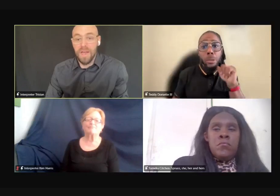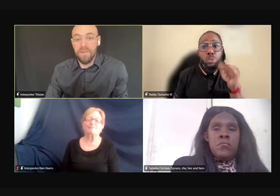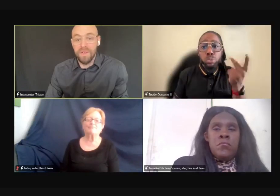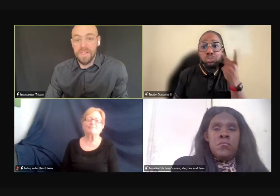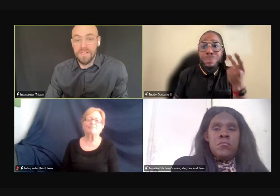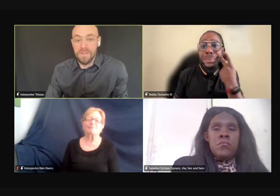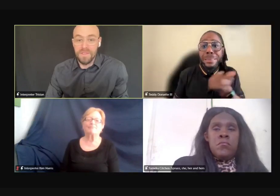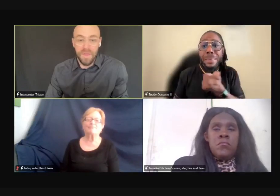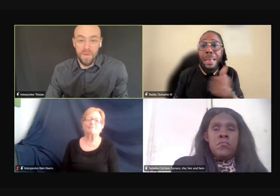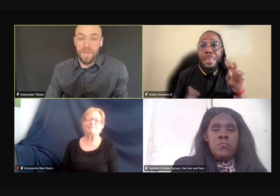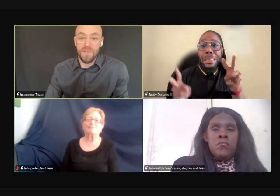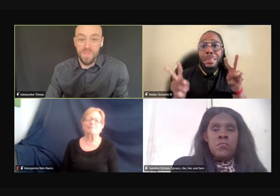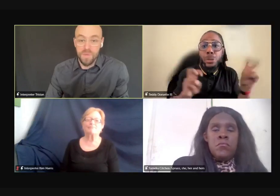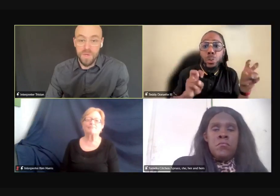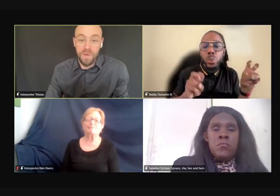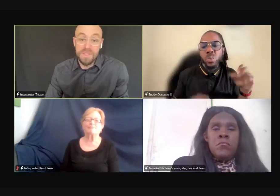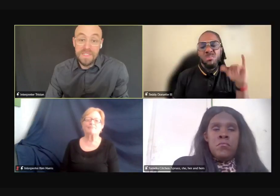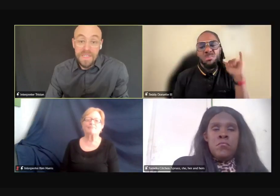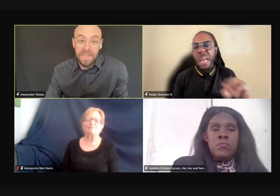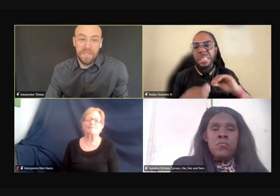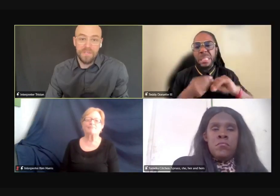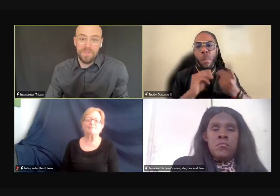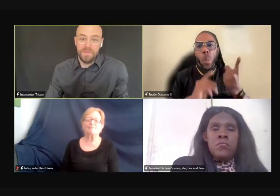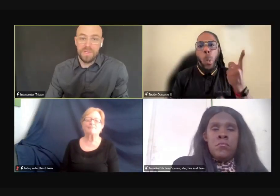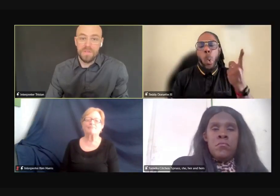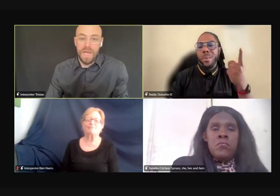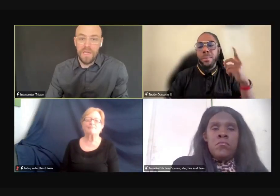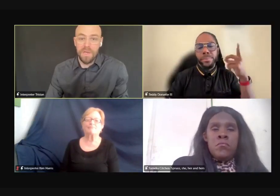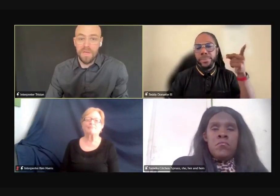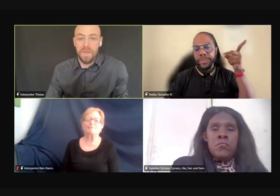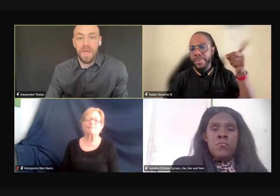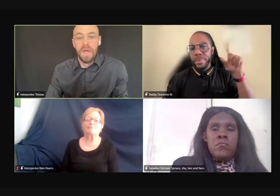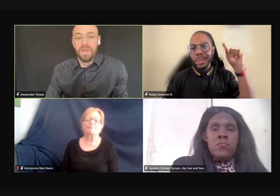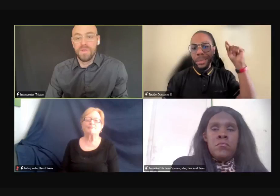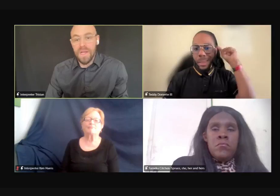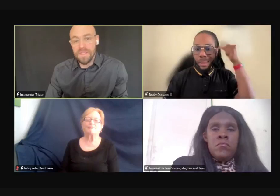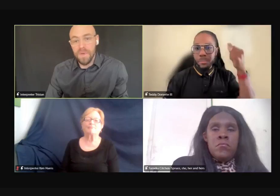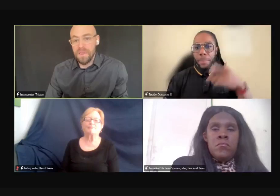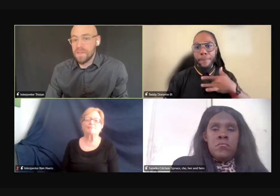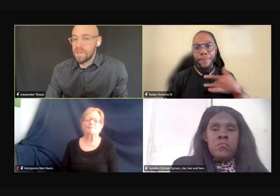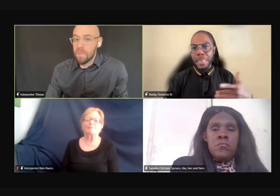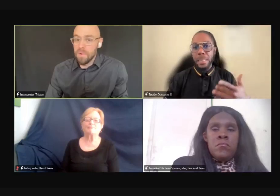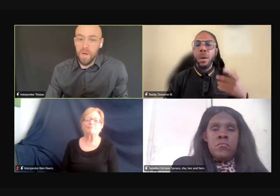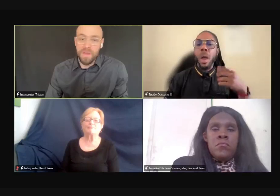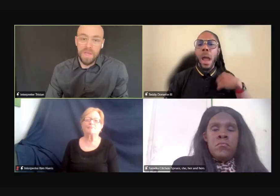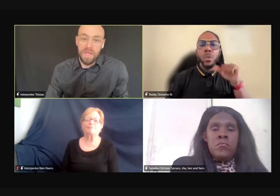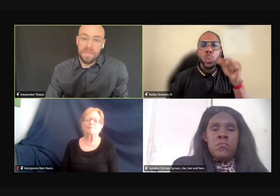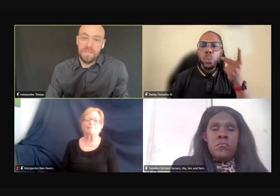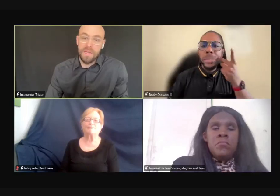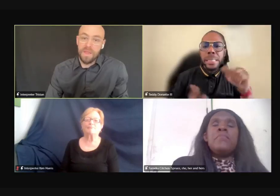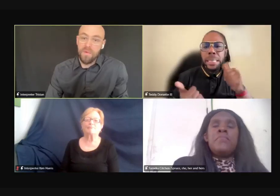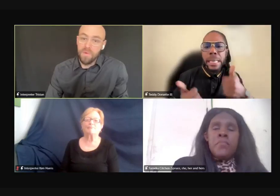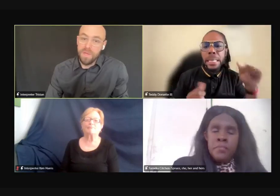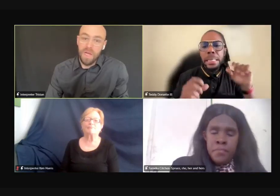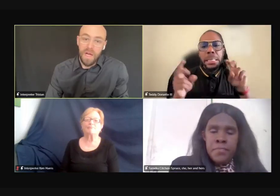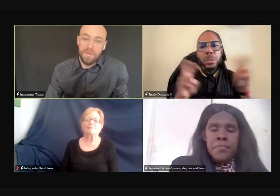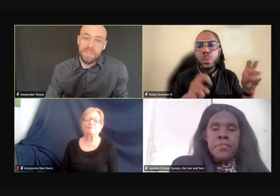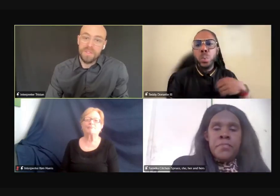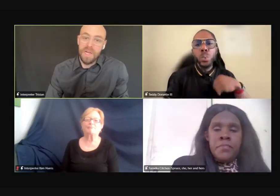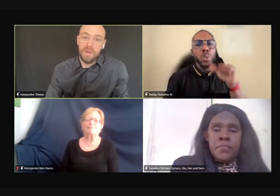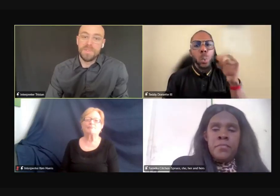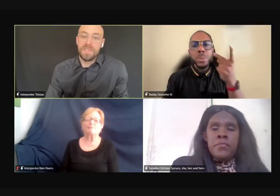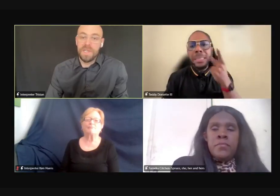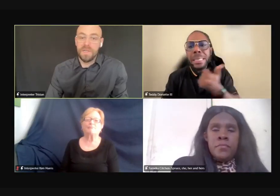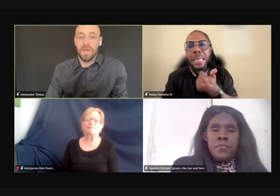documented evidence, and there's nothing we can do. We don't see any issues that are documented. So that's my, that number one thing is that they really